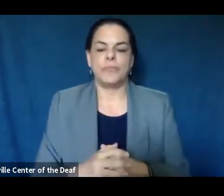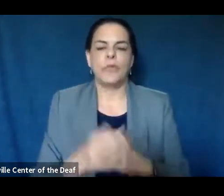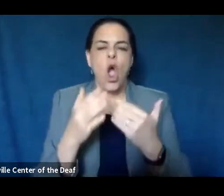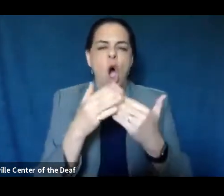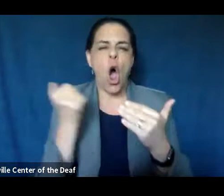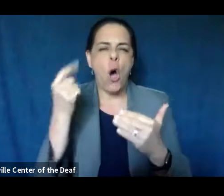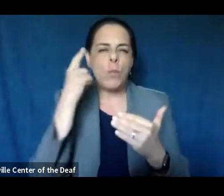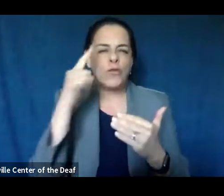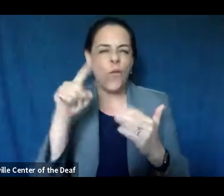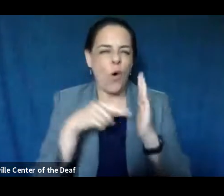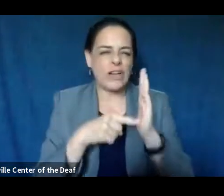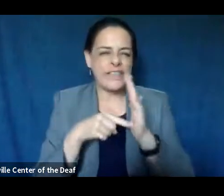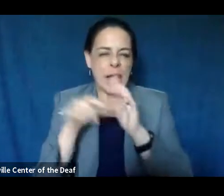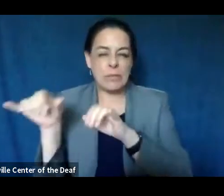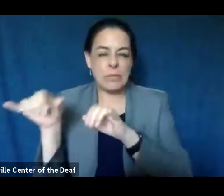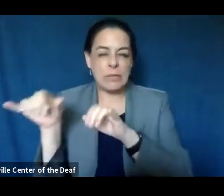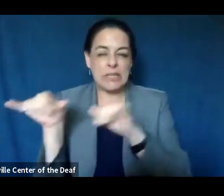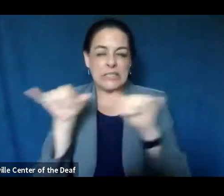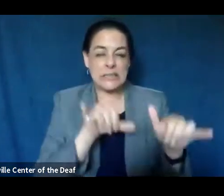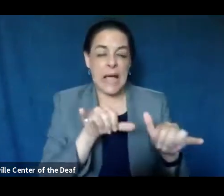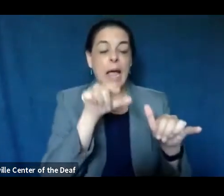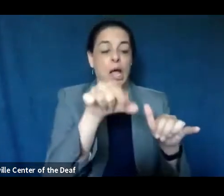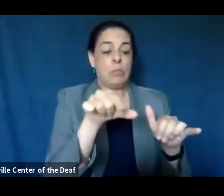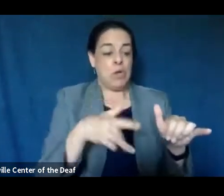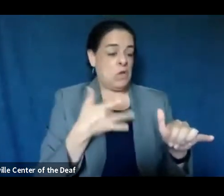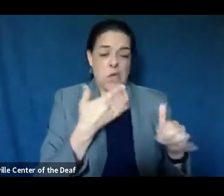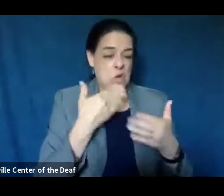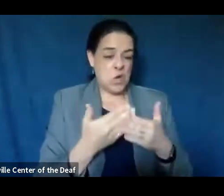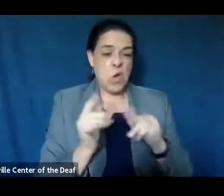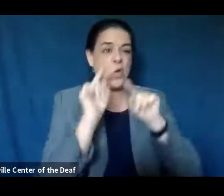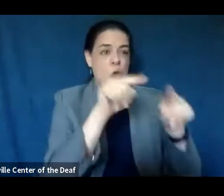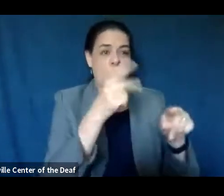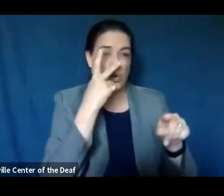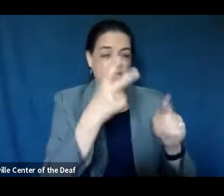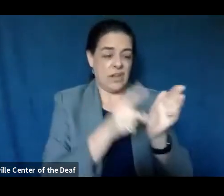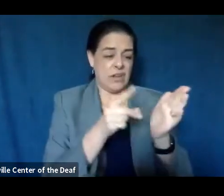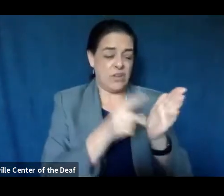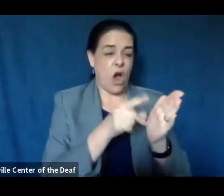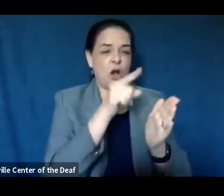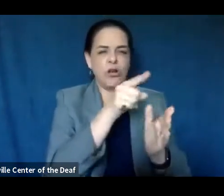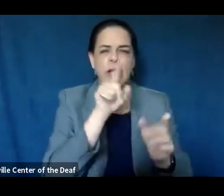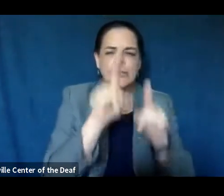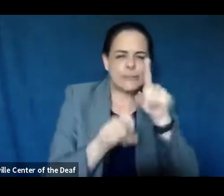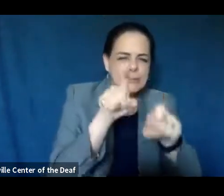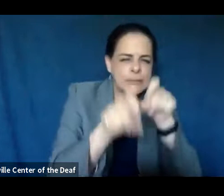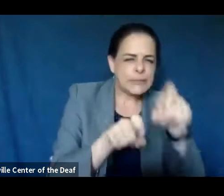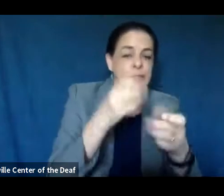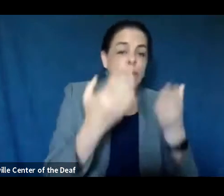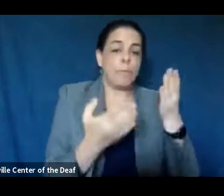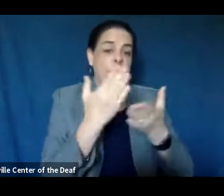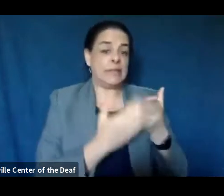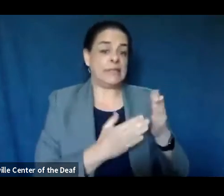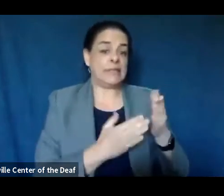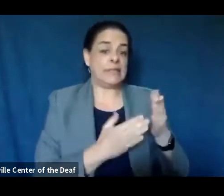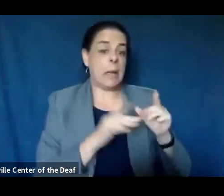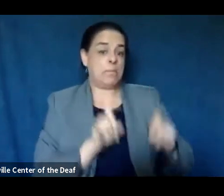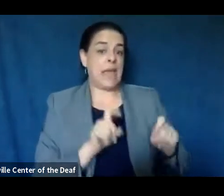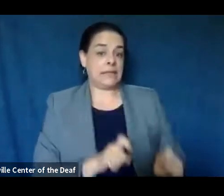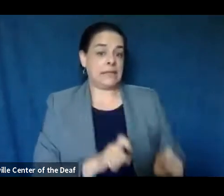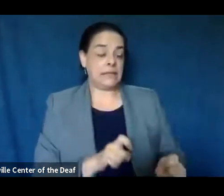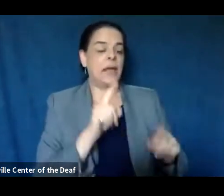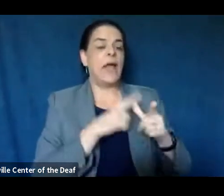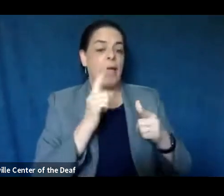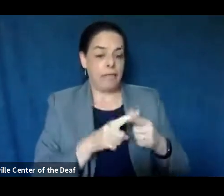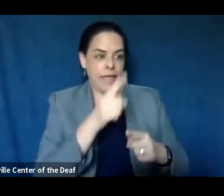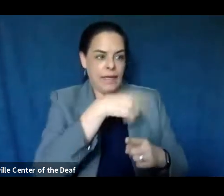aren't feeling well, you go to the doctor, they interview about your symptoms and maybe do a few tests. Additionally, they then use their